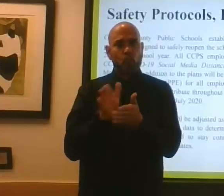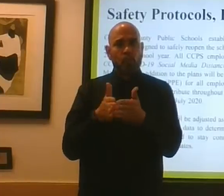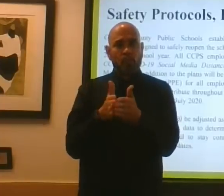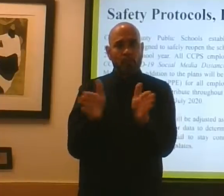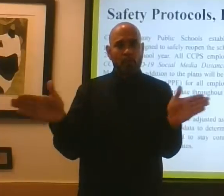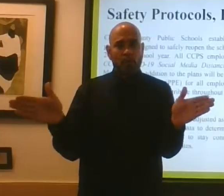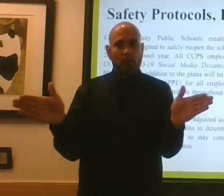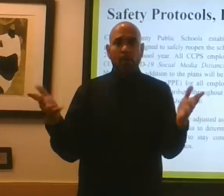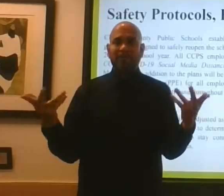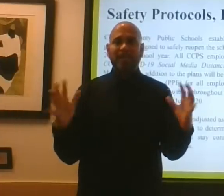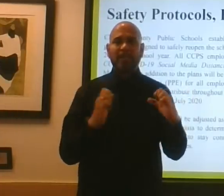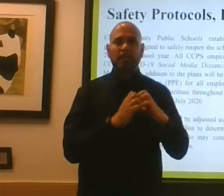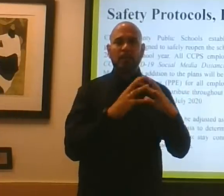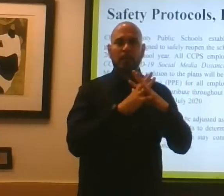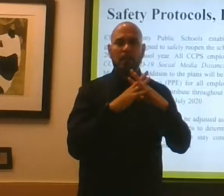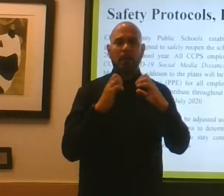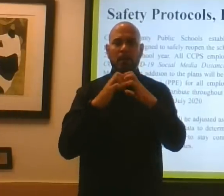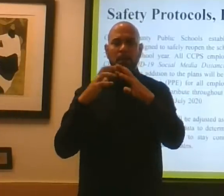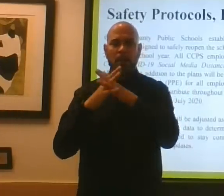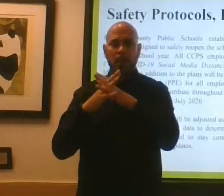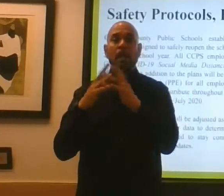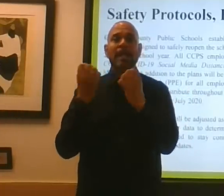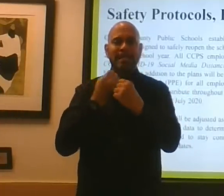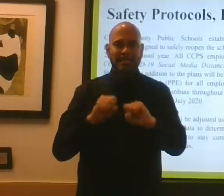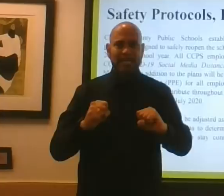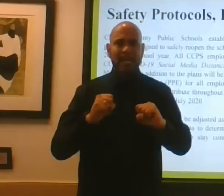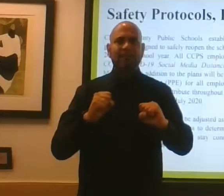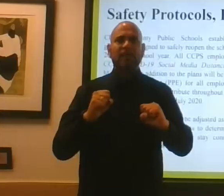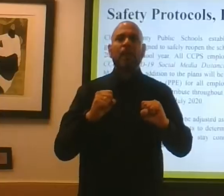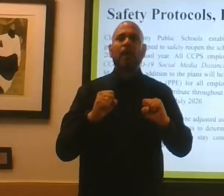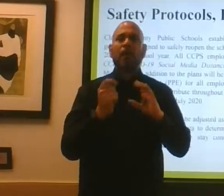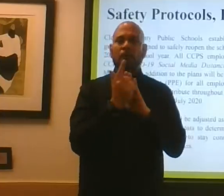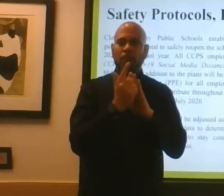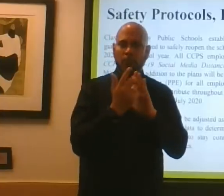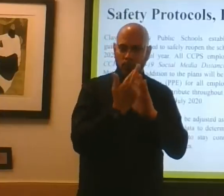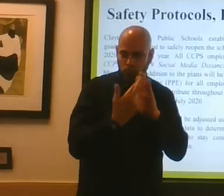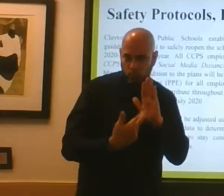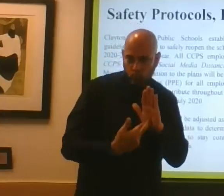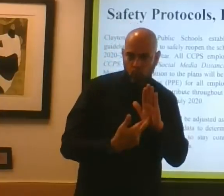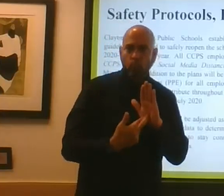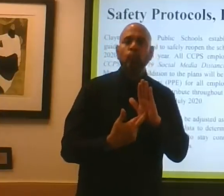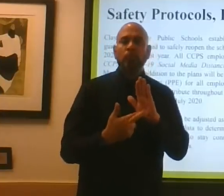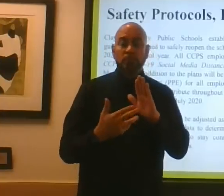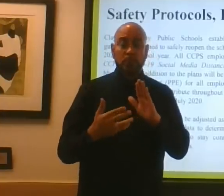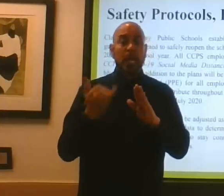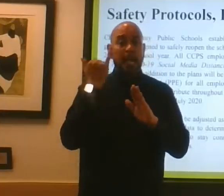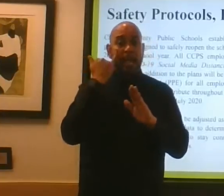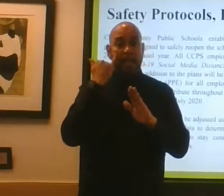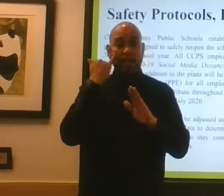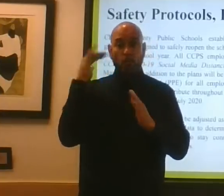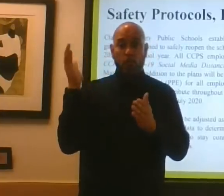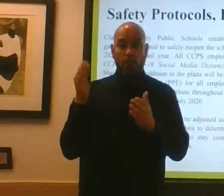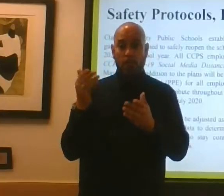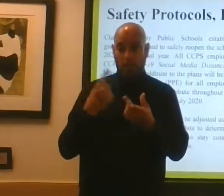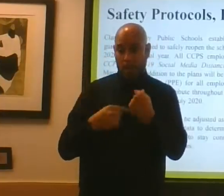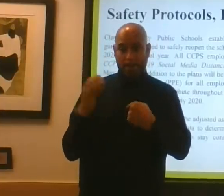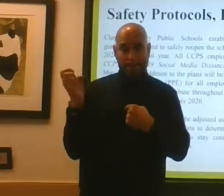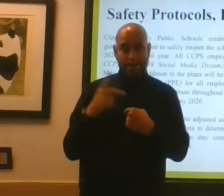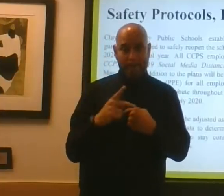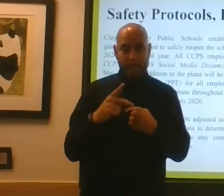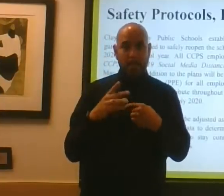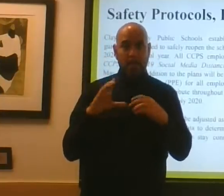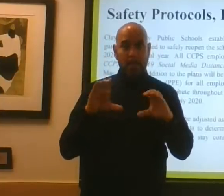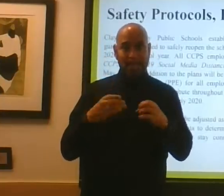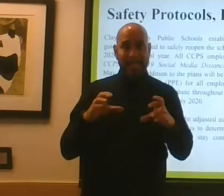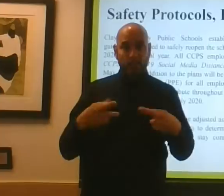implementing safety guidelines and protocols. If we come back in a blended option, there will be safety guidelines